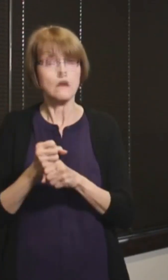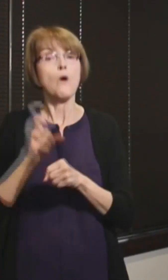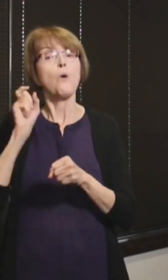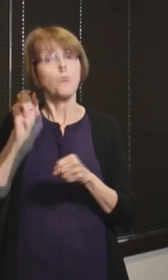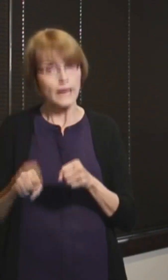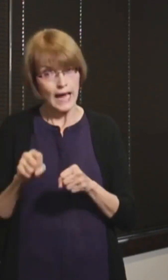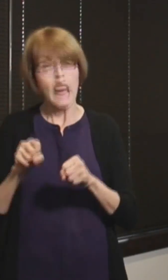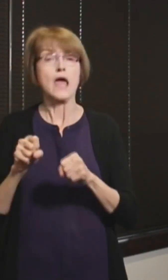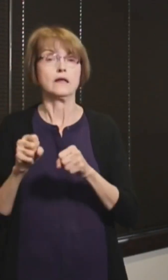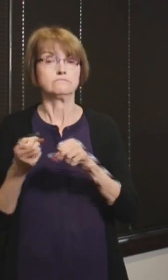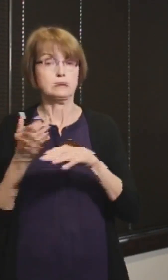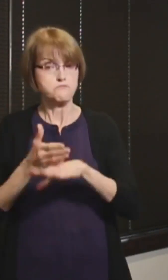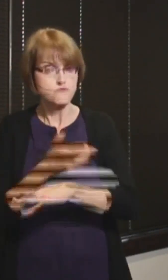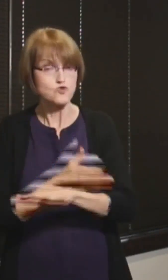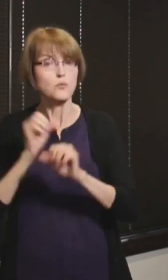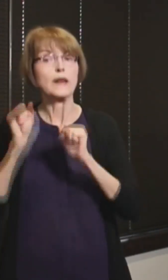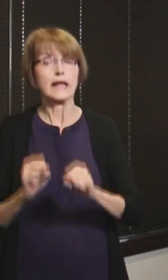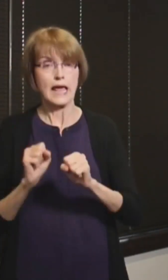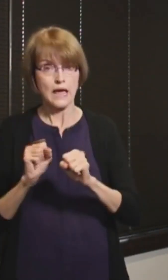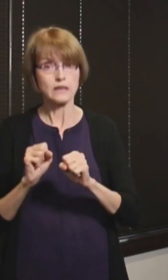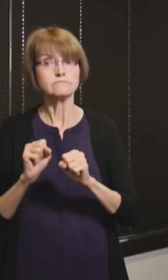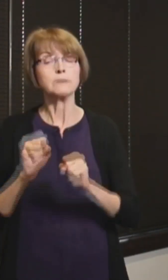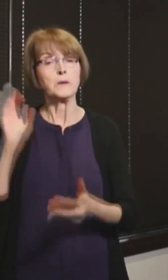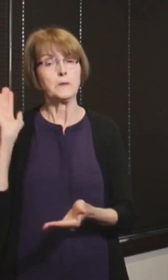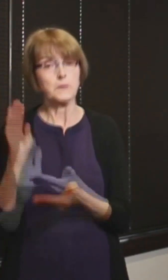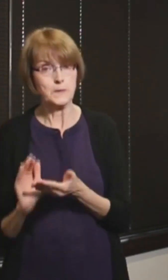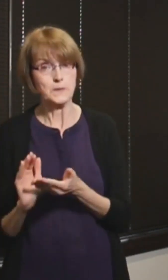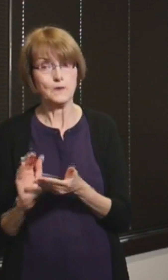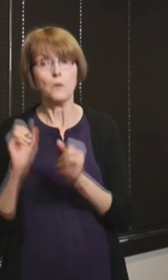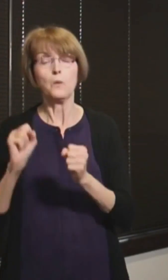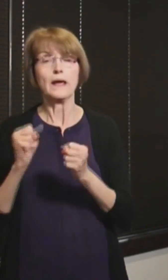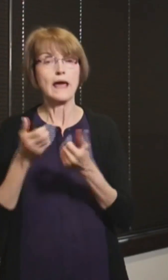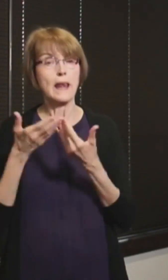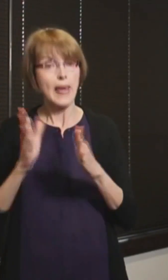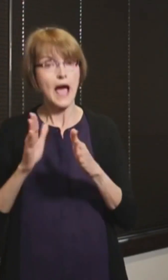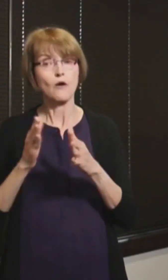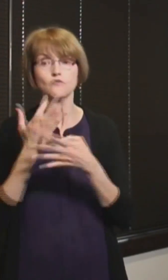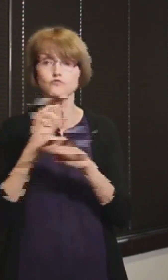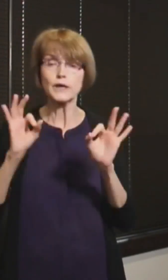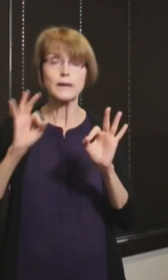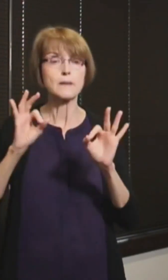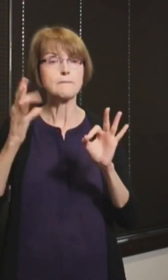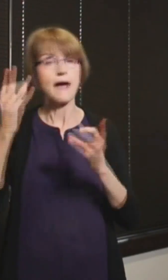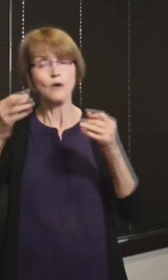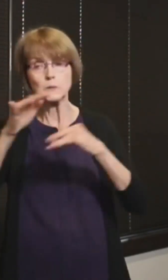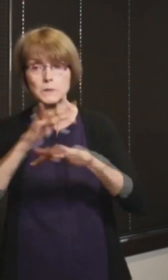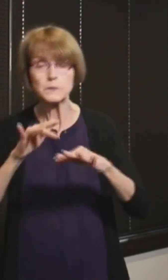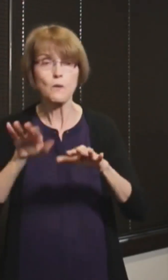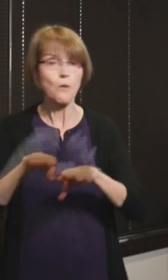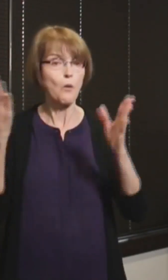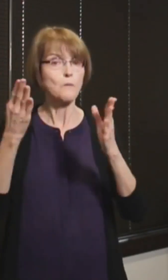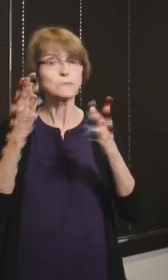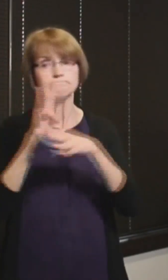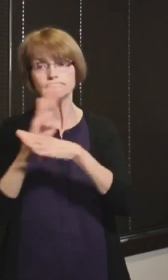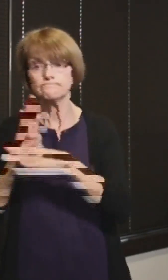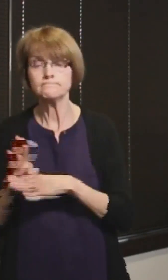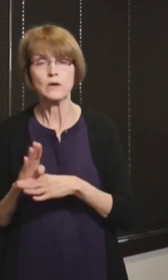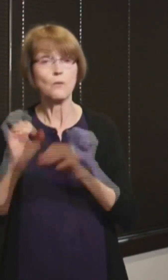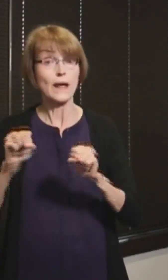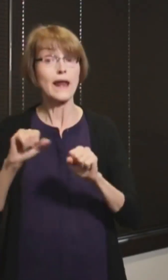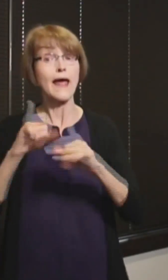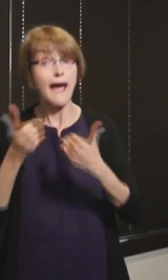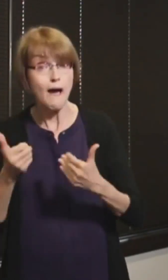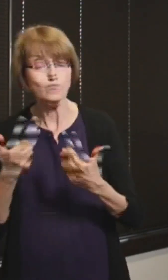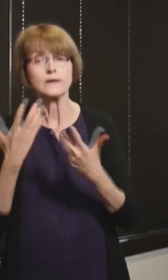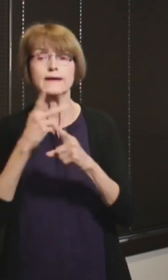can allow more freedoms, opening of the economy, doing those things we like to do by acting together to care for one